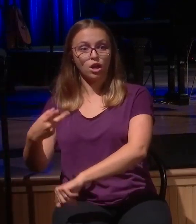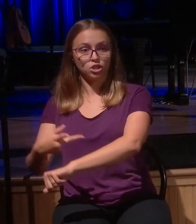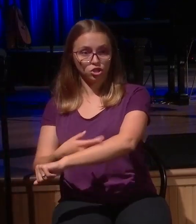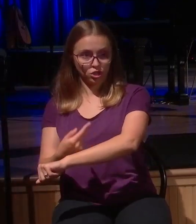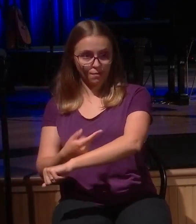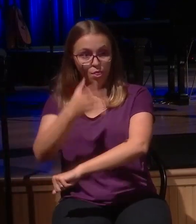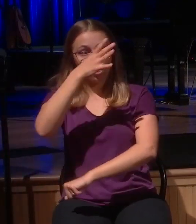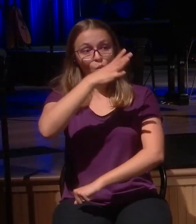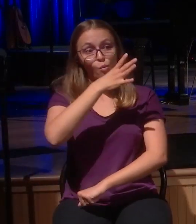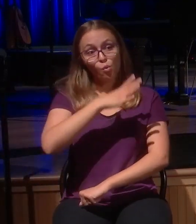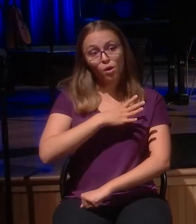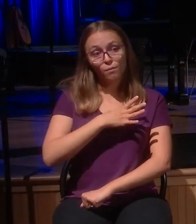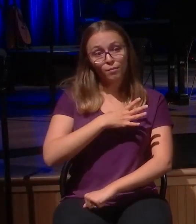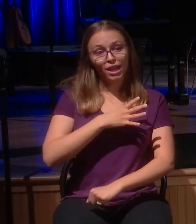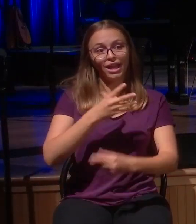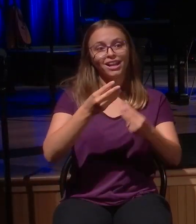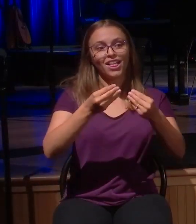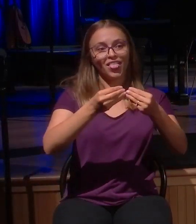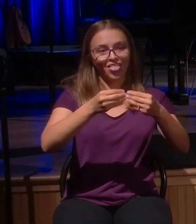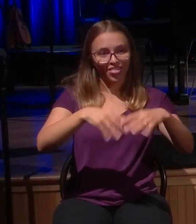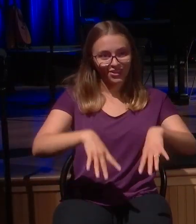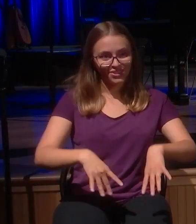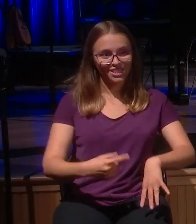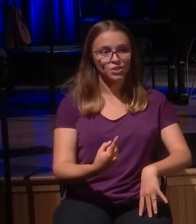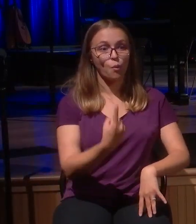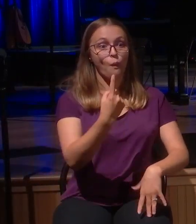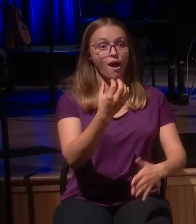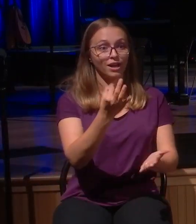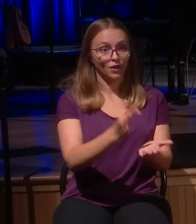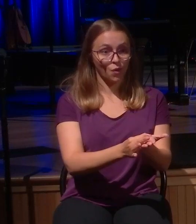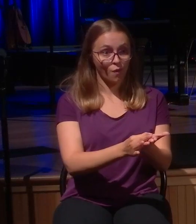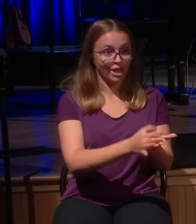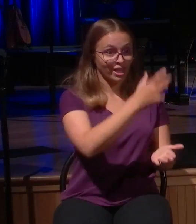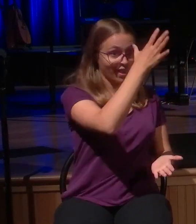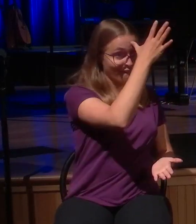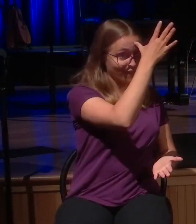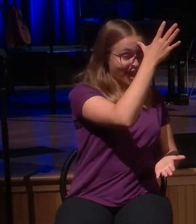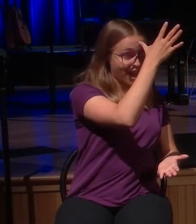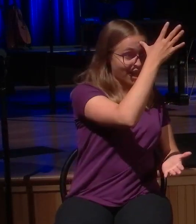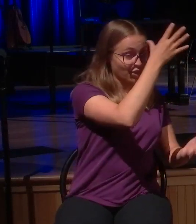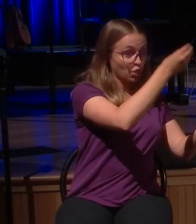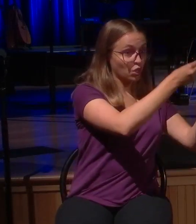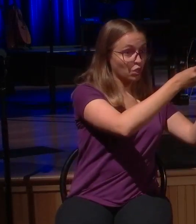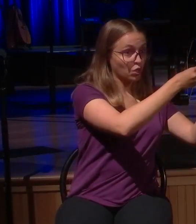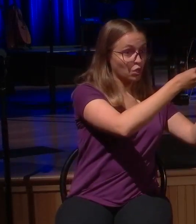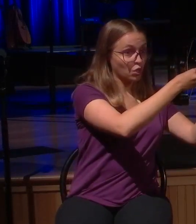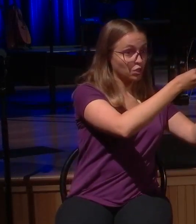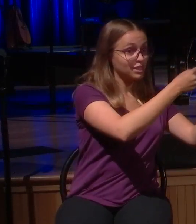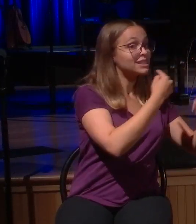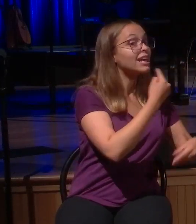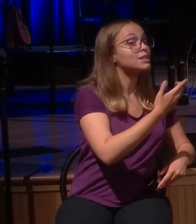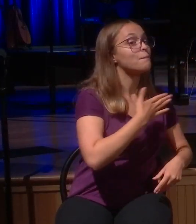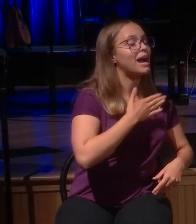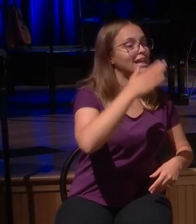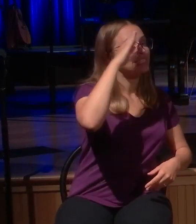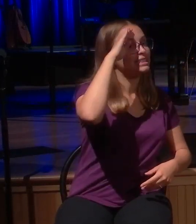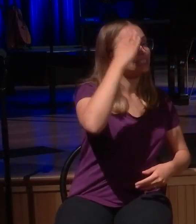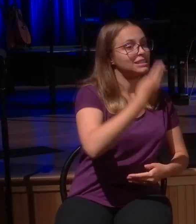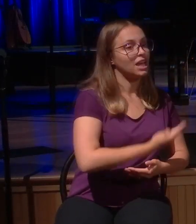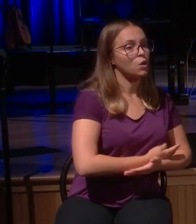she loses one coin. In the case of the father, he says, my son was dead, but he was what? Lost. What is